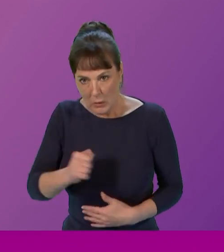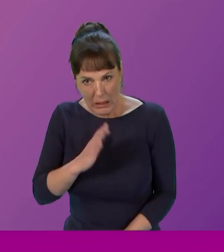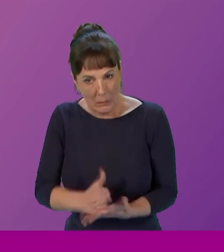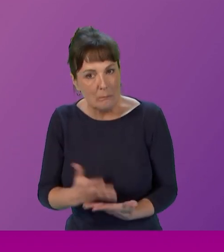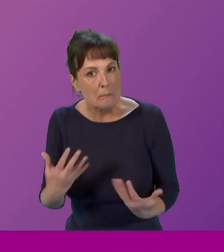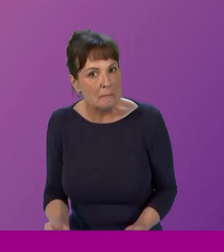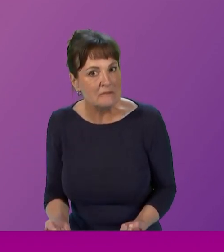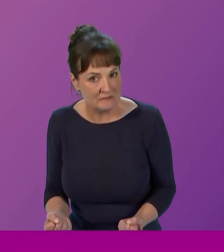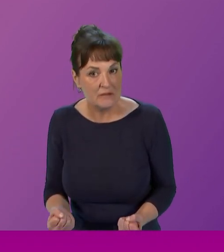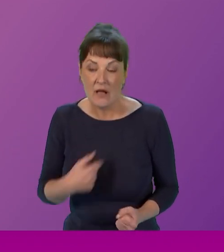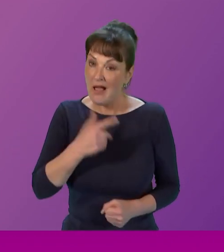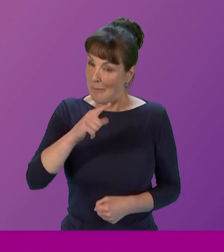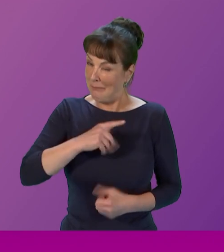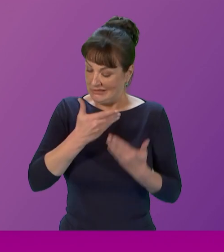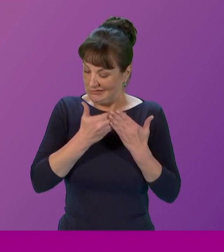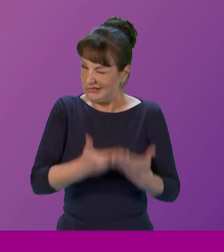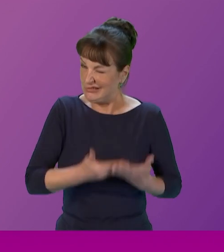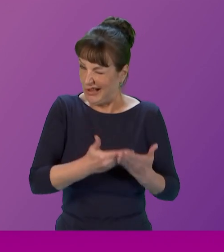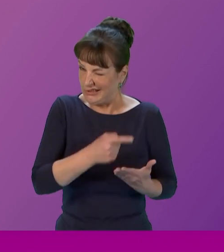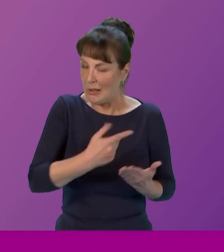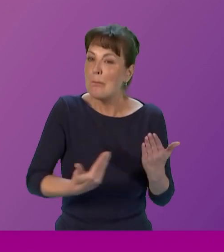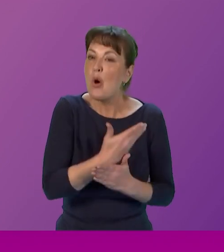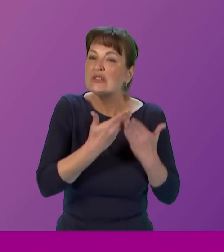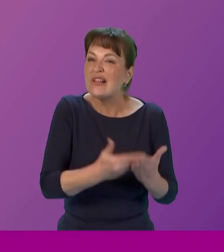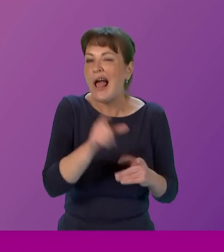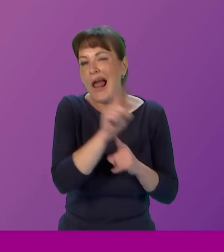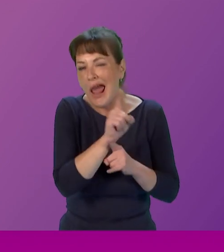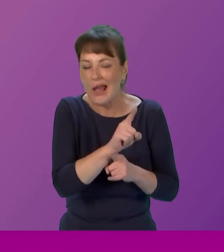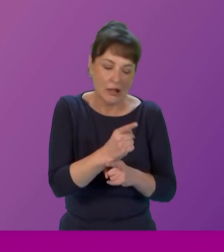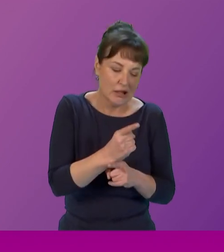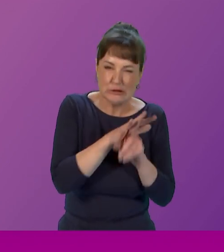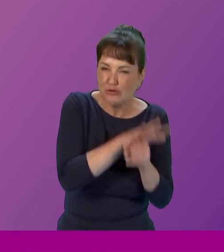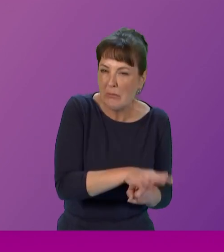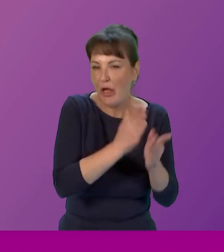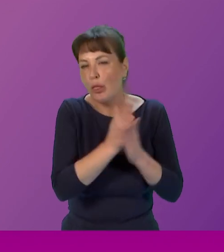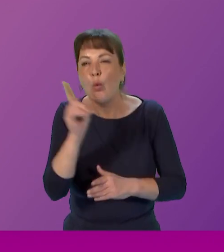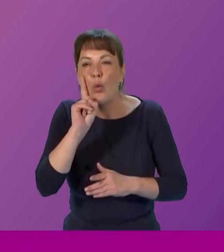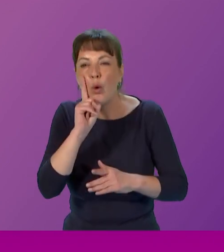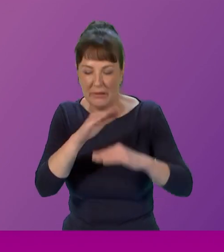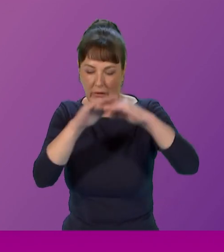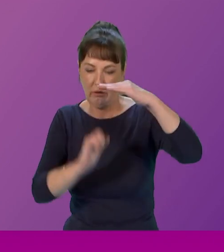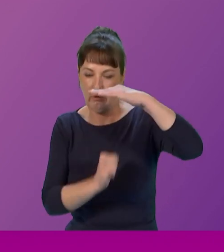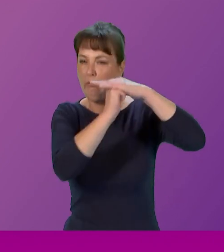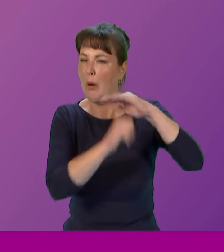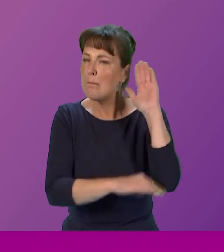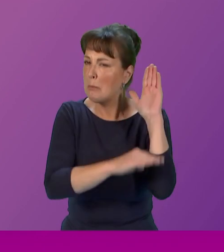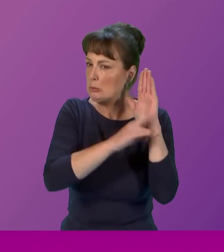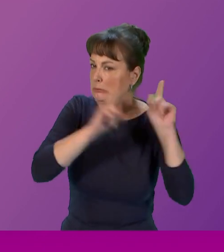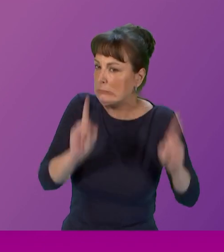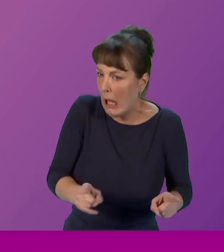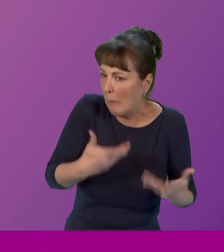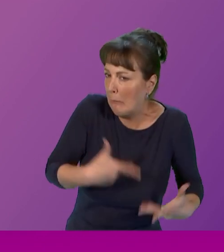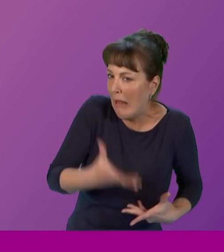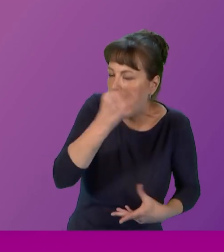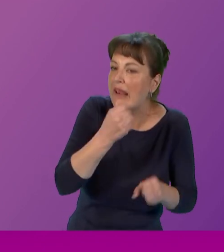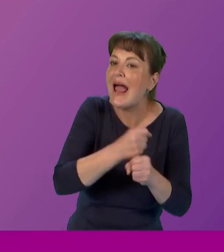in modern studies such as discrimination in the glass ceiling into a real-life context it highlighted that women in this